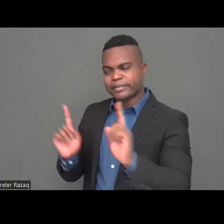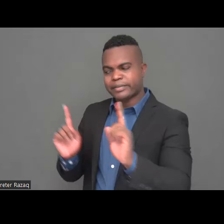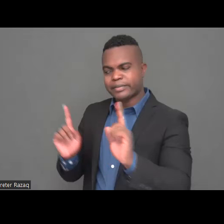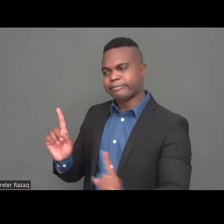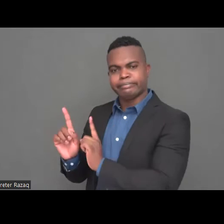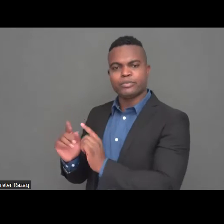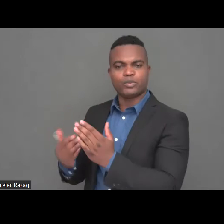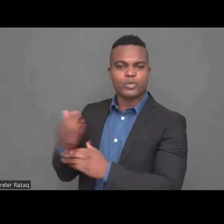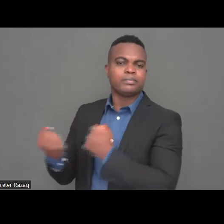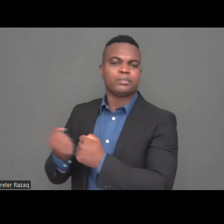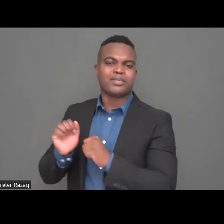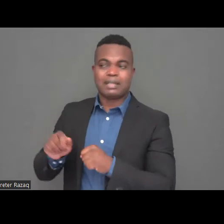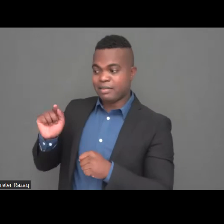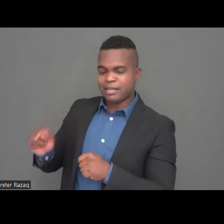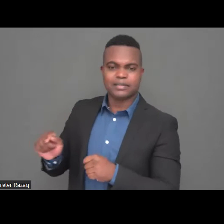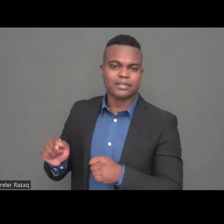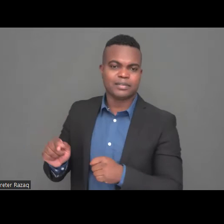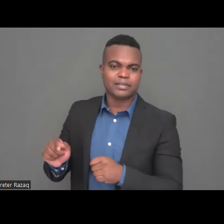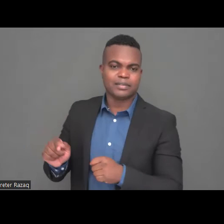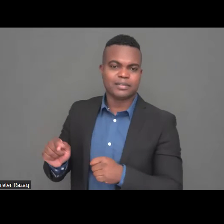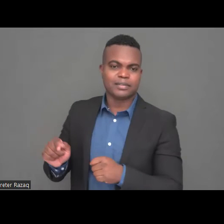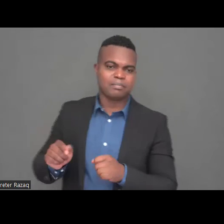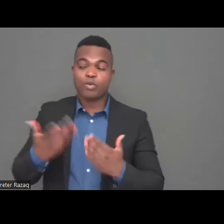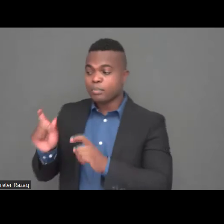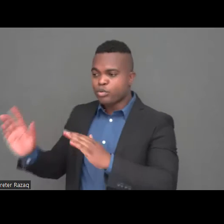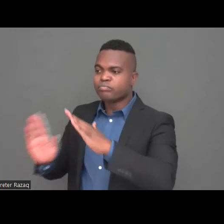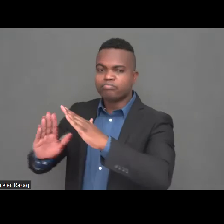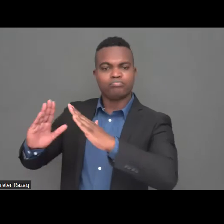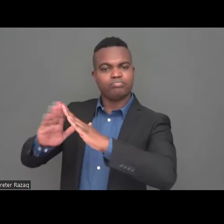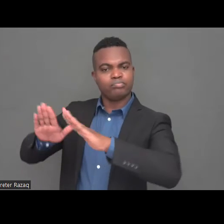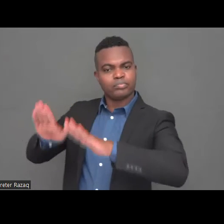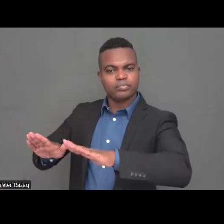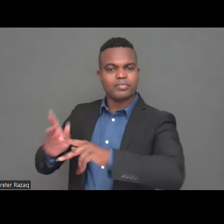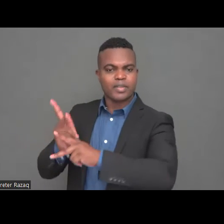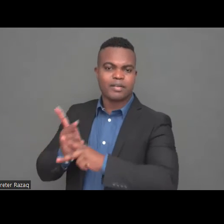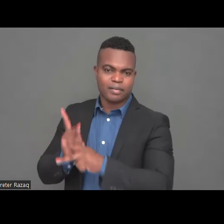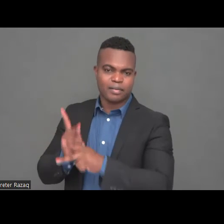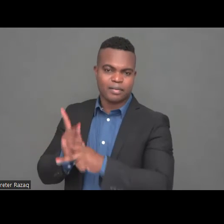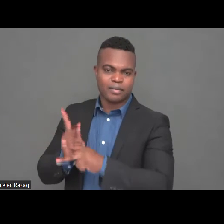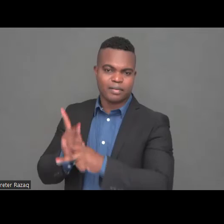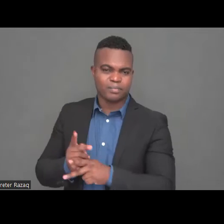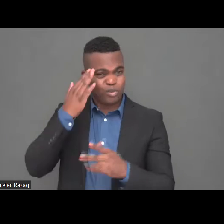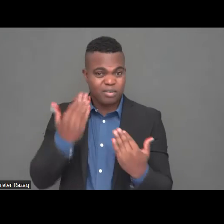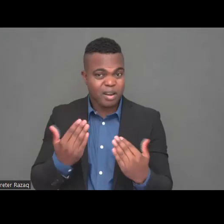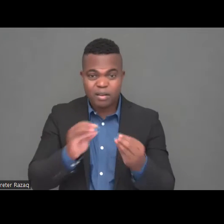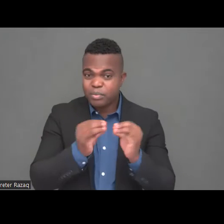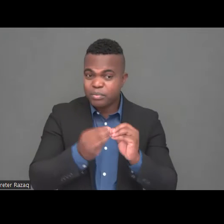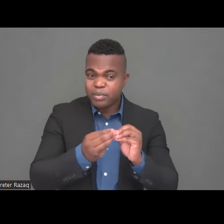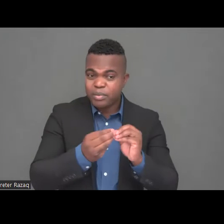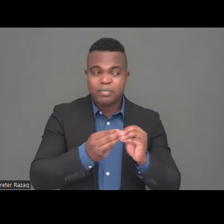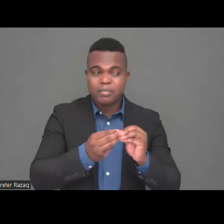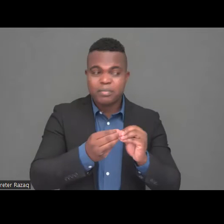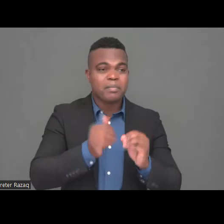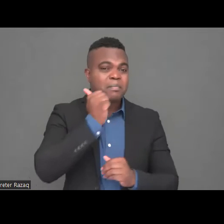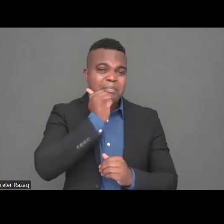children, adult children have exhausted with all this mess and they would definitely